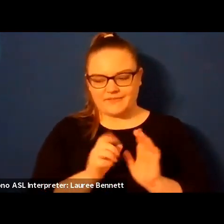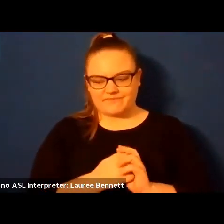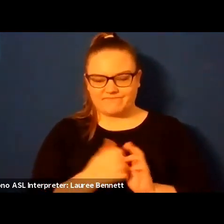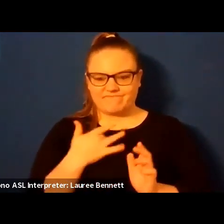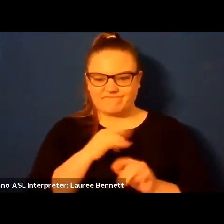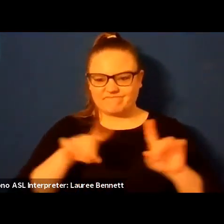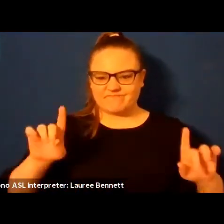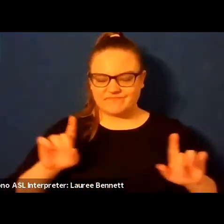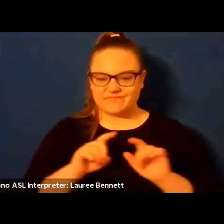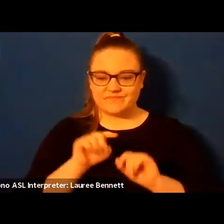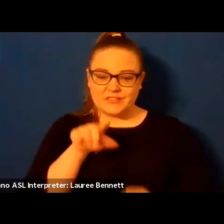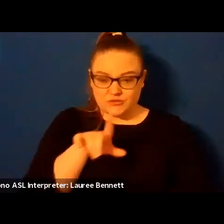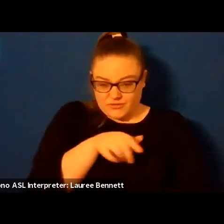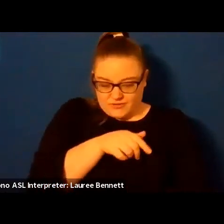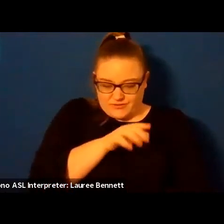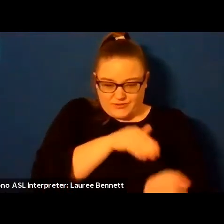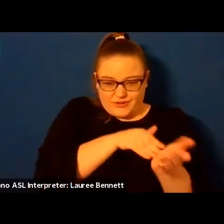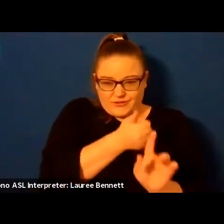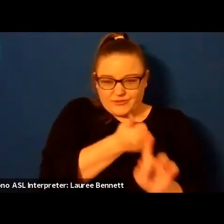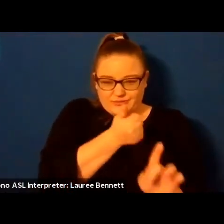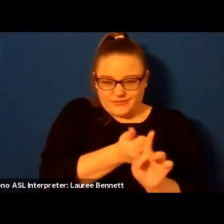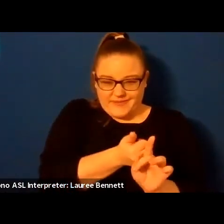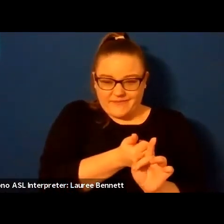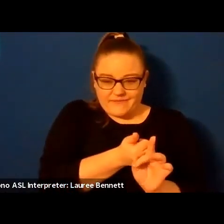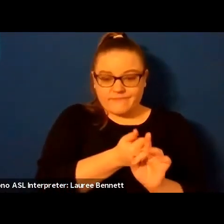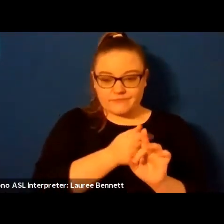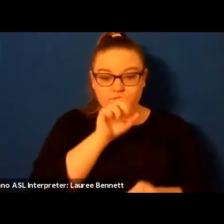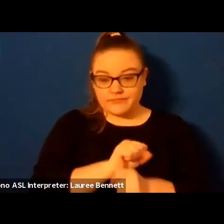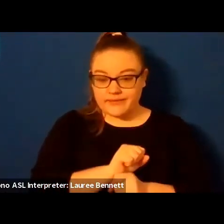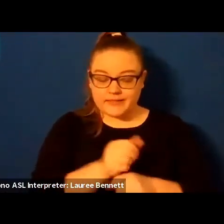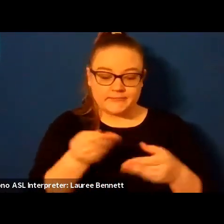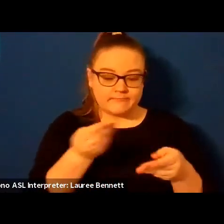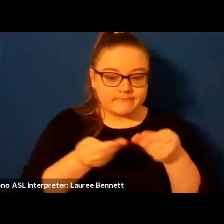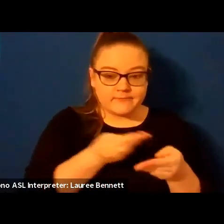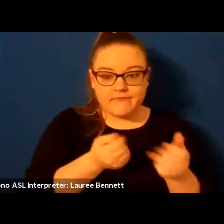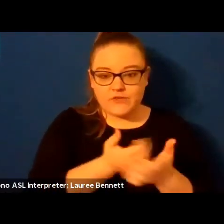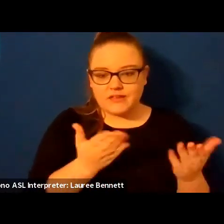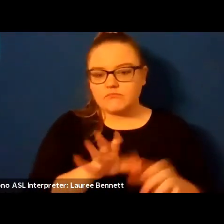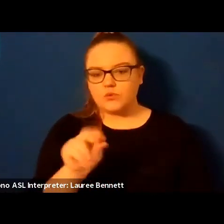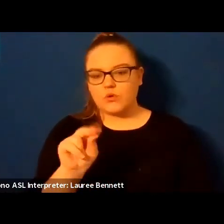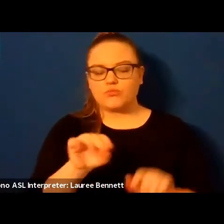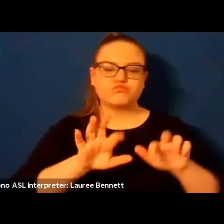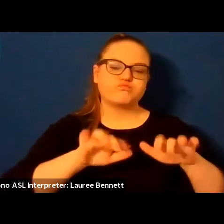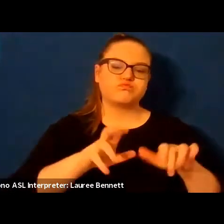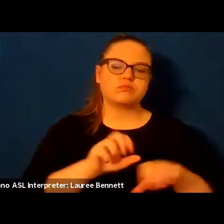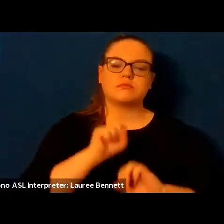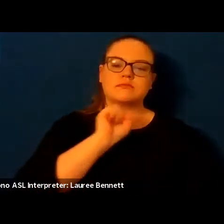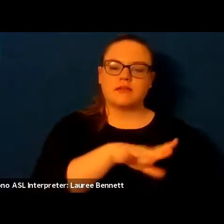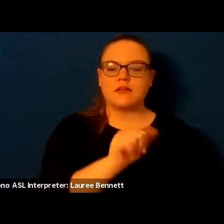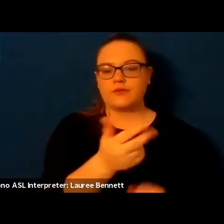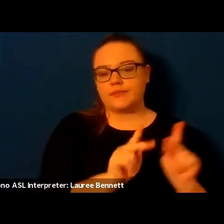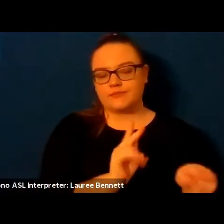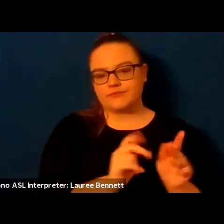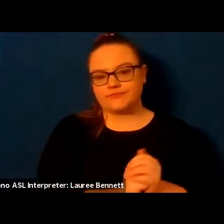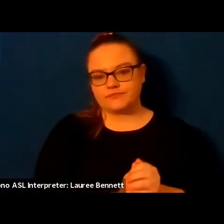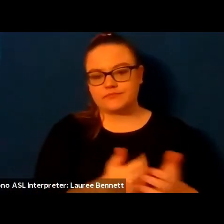different wing the phlebotomists thump the anticoagulant in my syringes stop telling people that ain't your